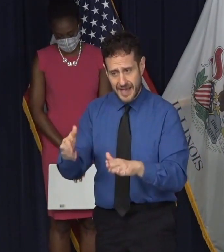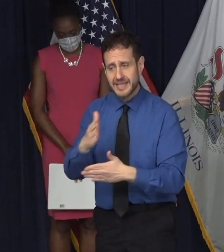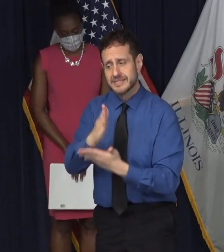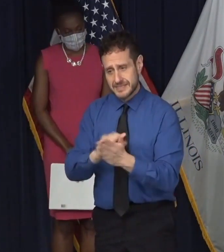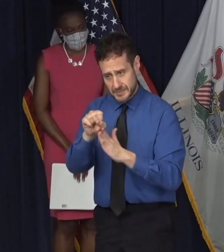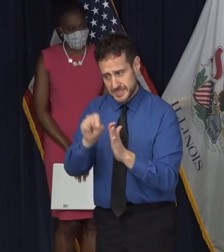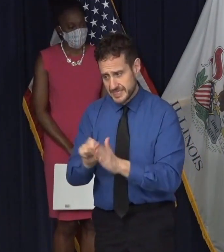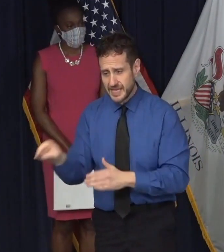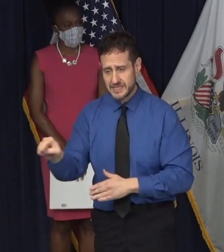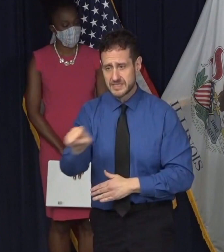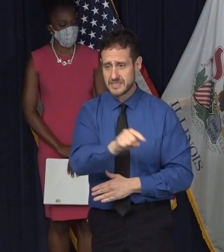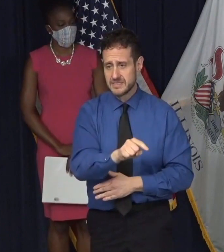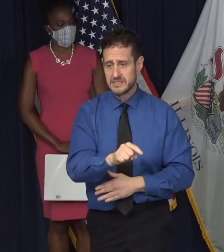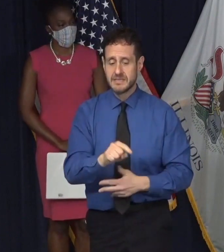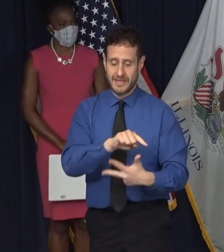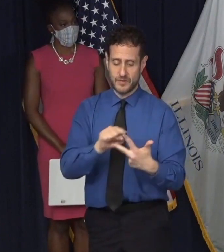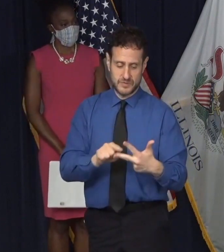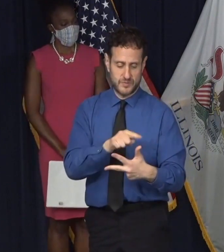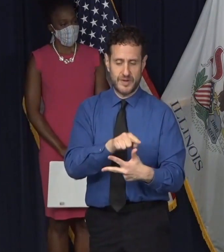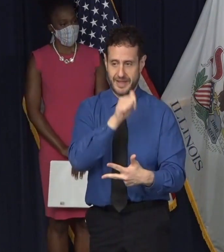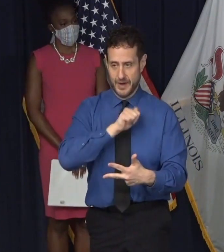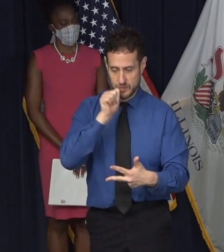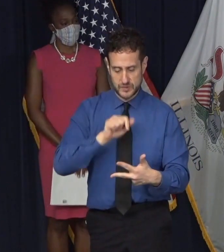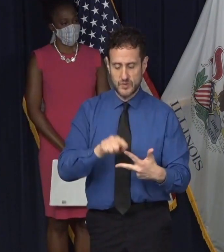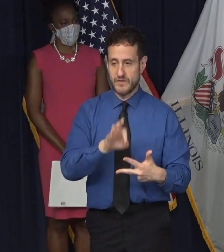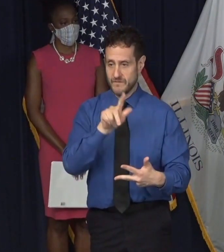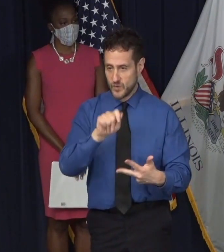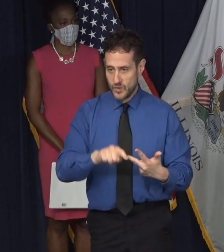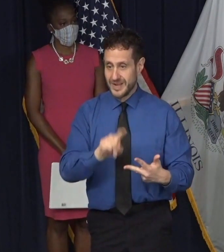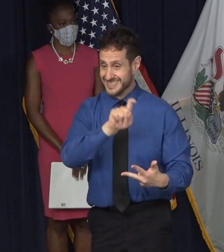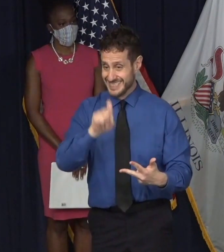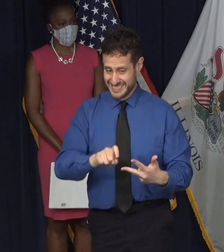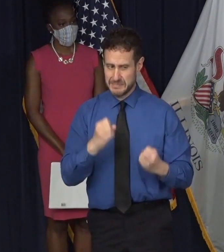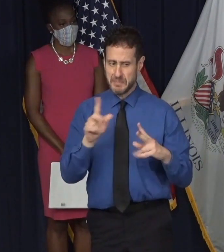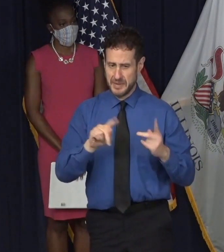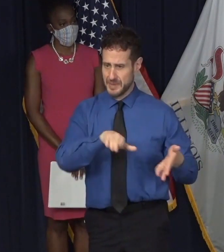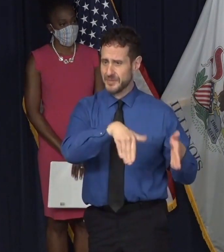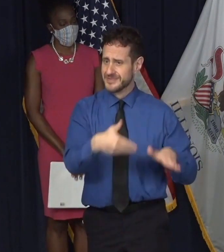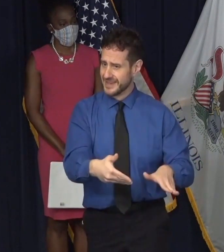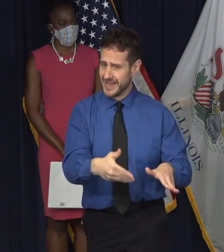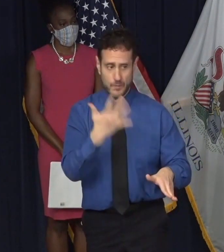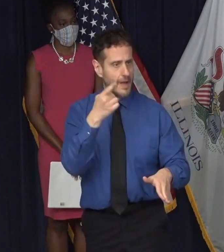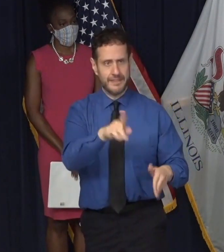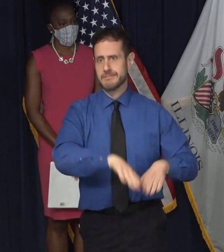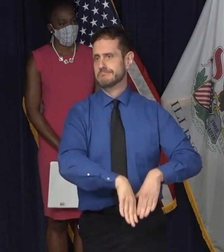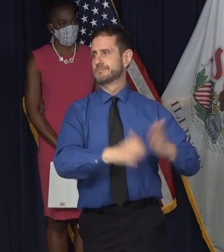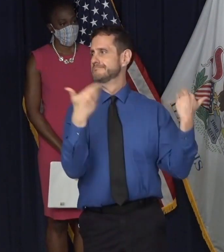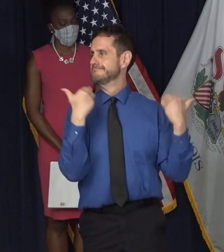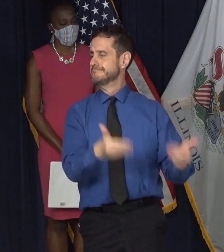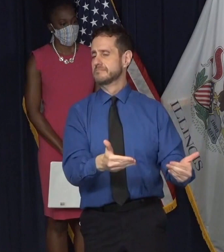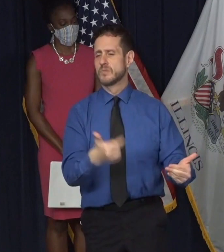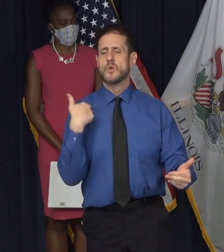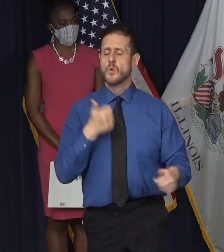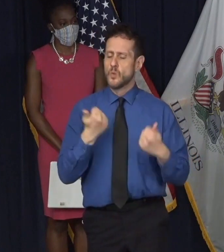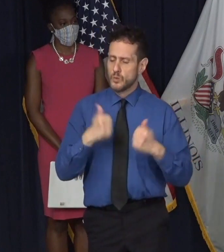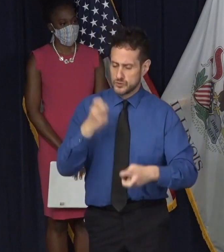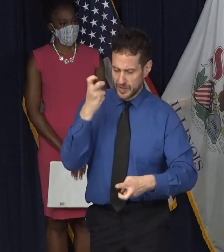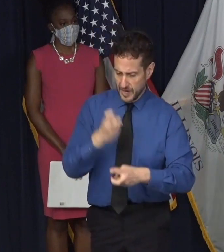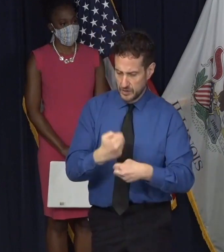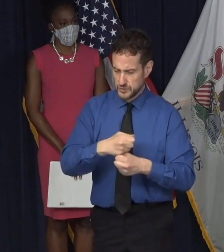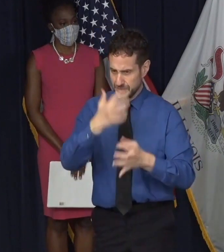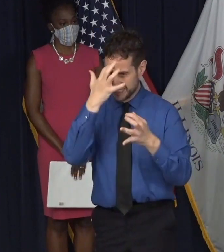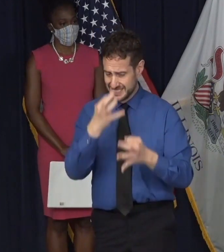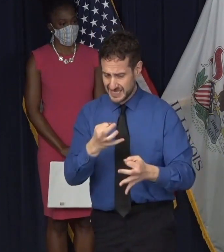or collectively in those three states. Um, and so we're trying very hard to make decisions that balance